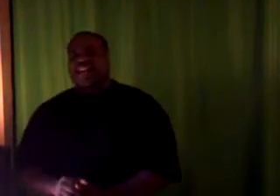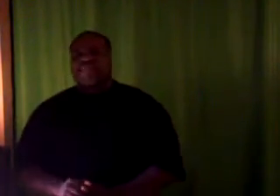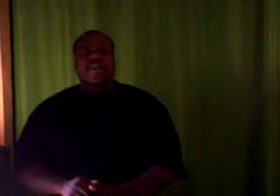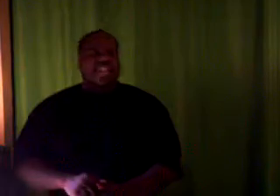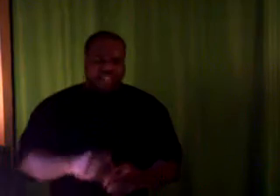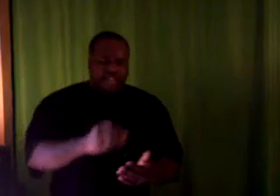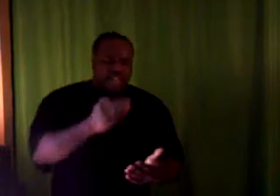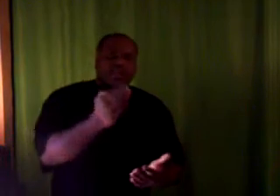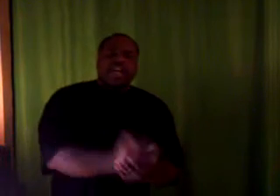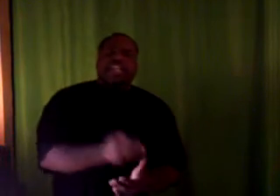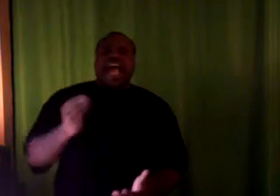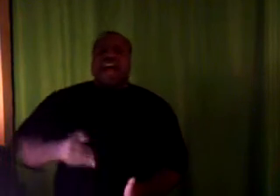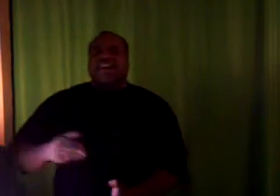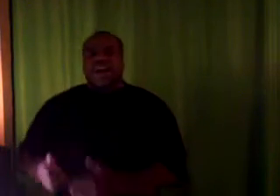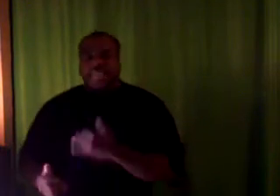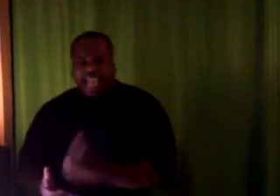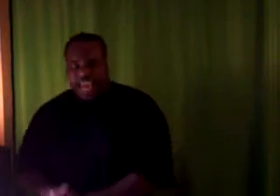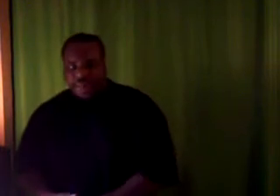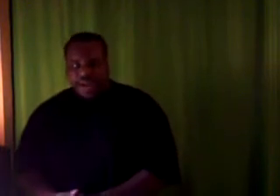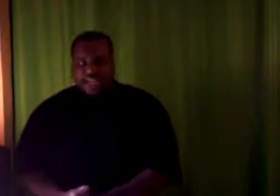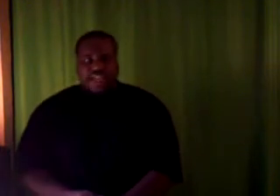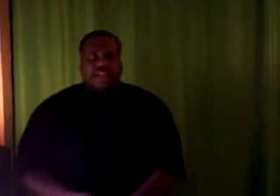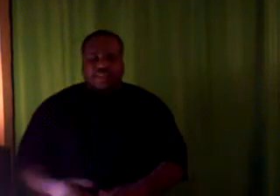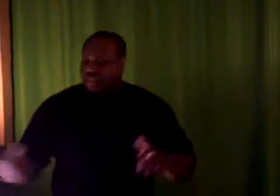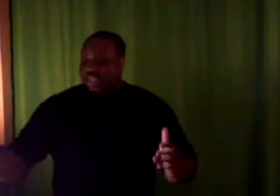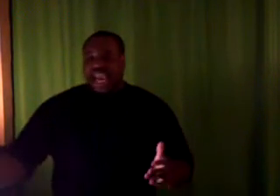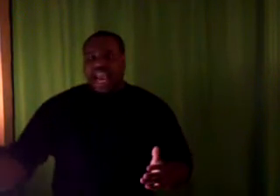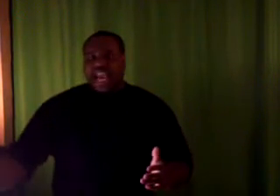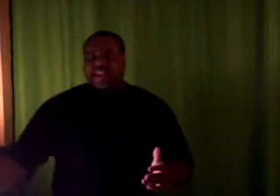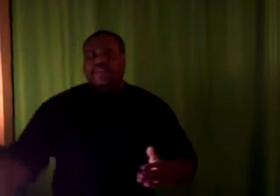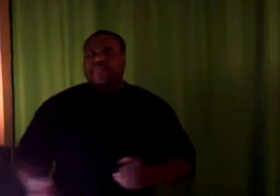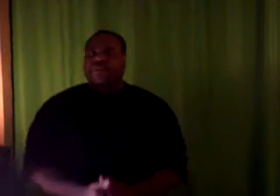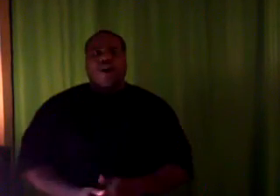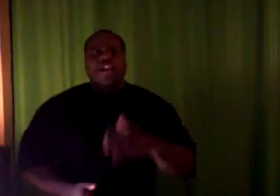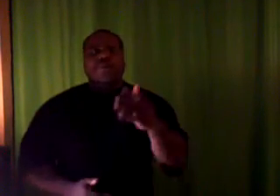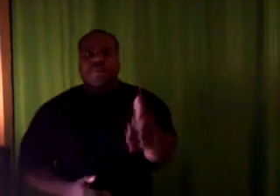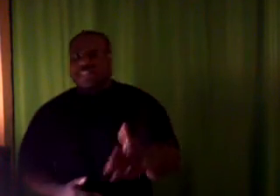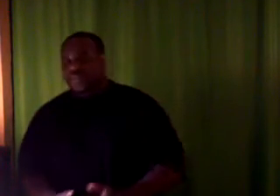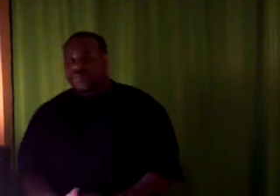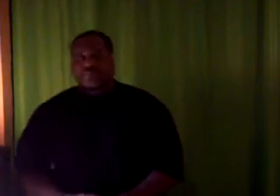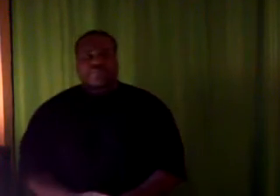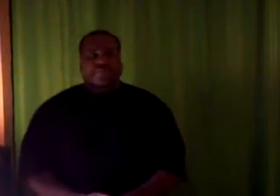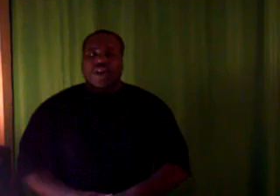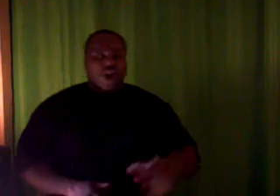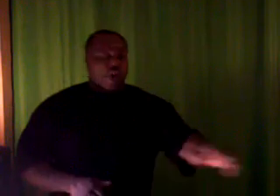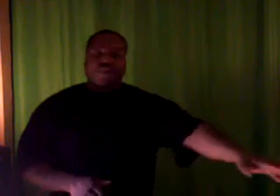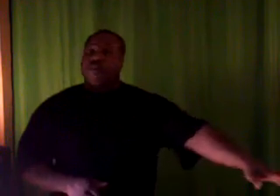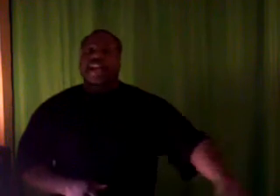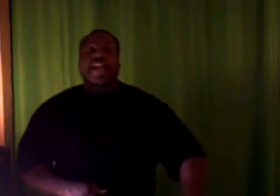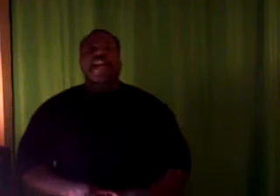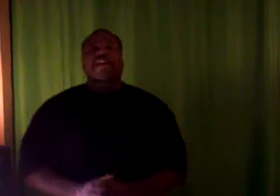stuff. You look at the outcome of game banging. Dead or in prison. On your way to hell.